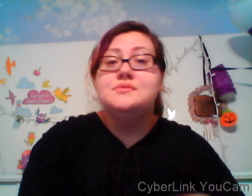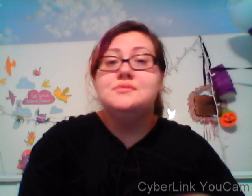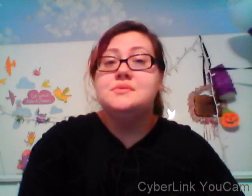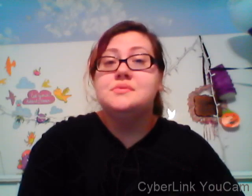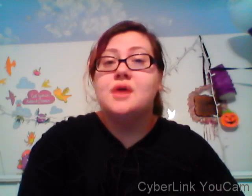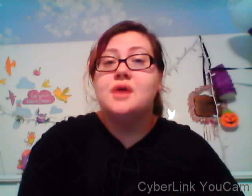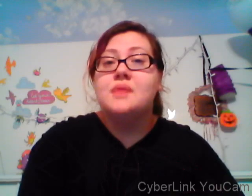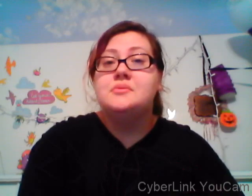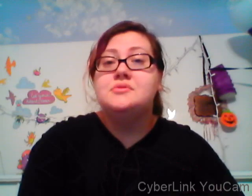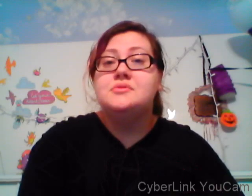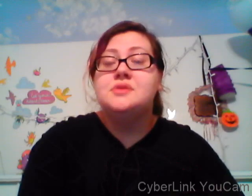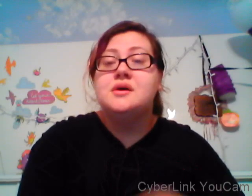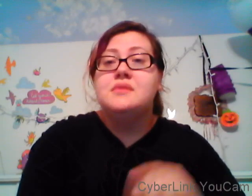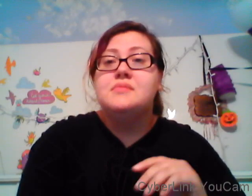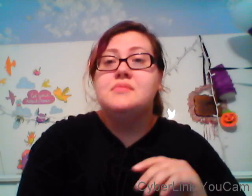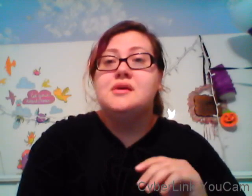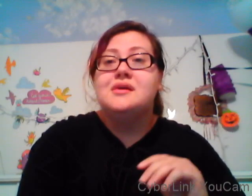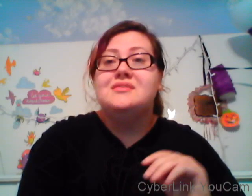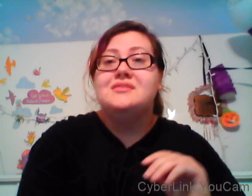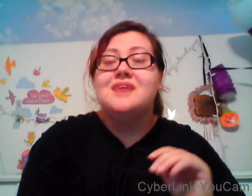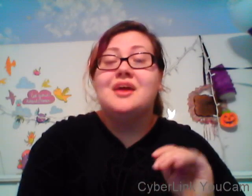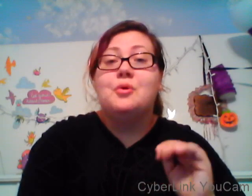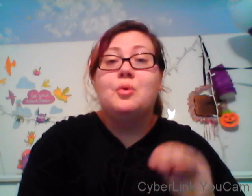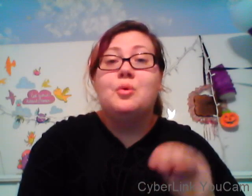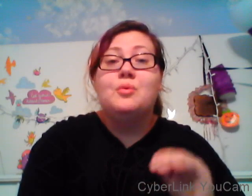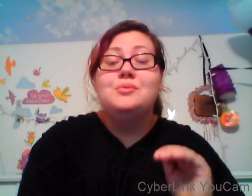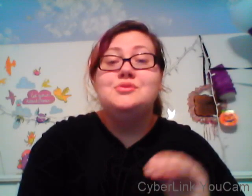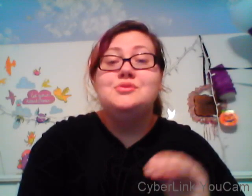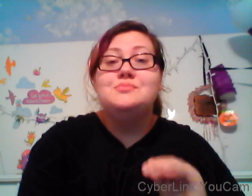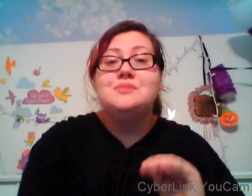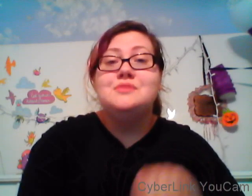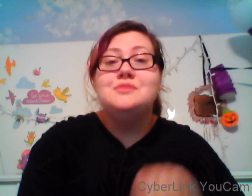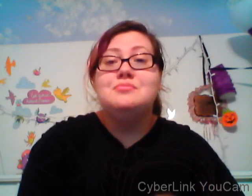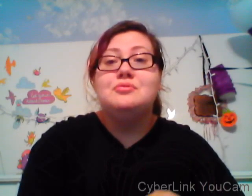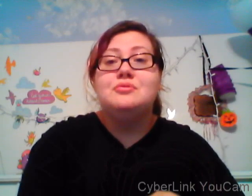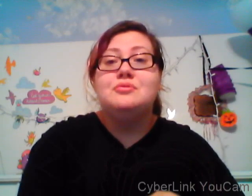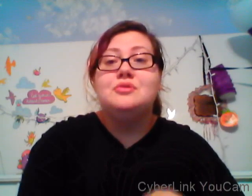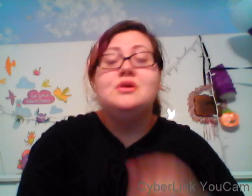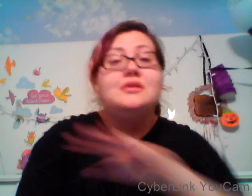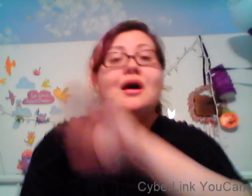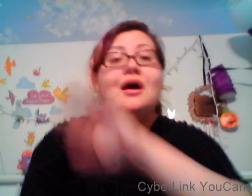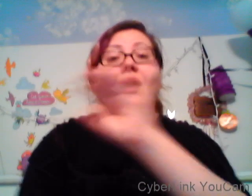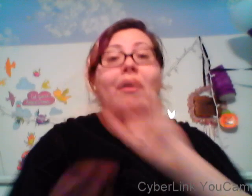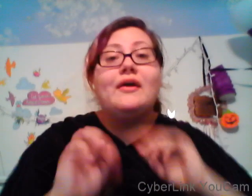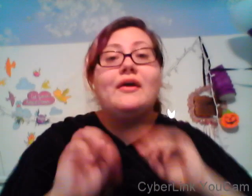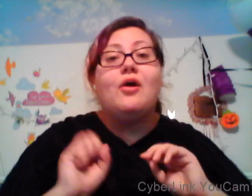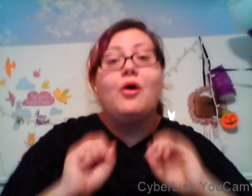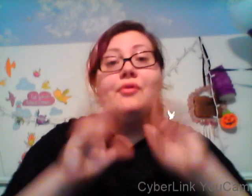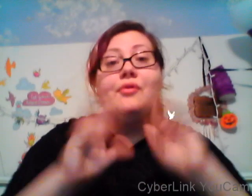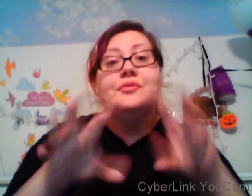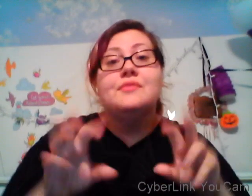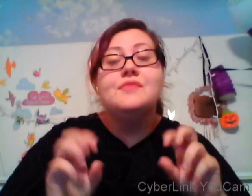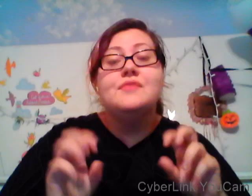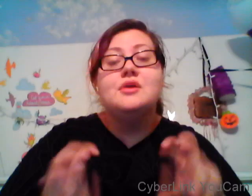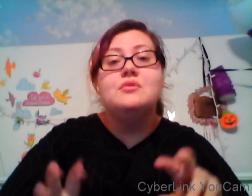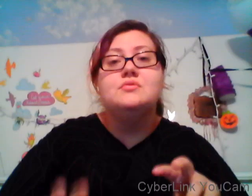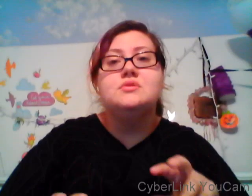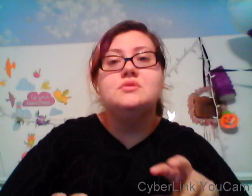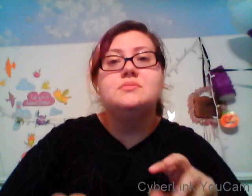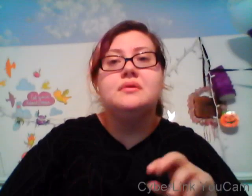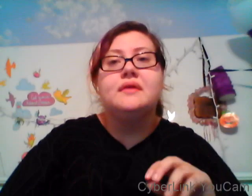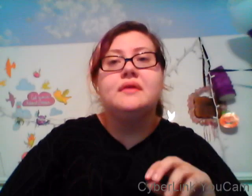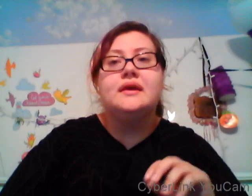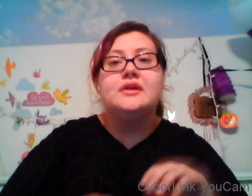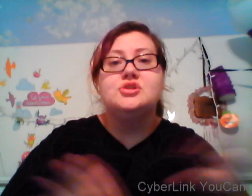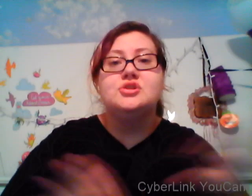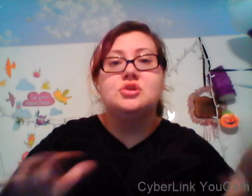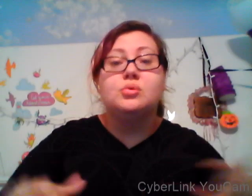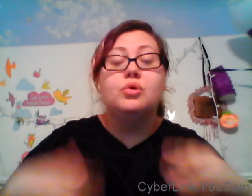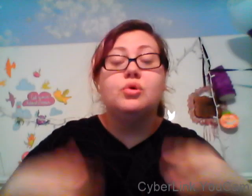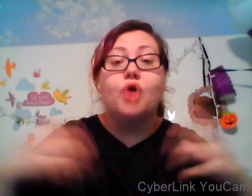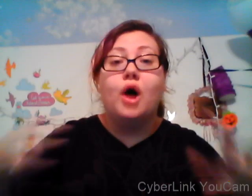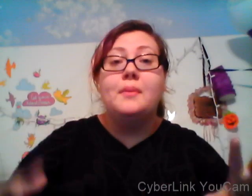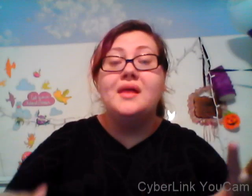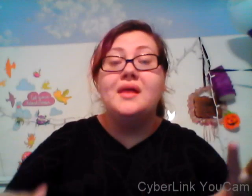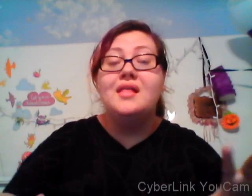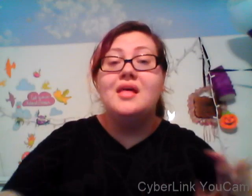of them and I really enjoyed doing them but they were like my least viewed videos and at the time